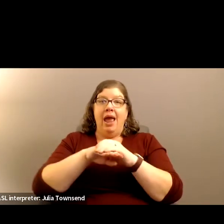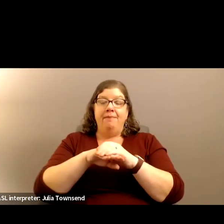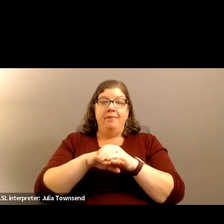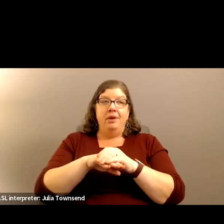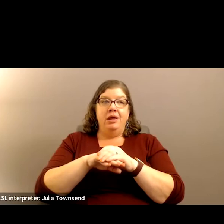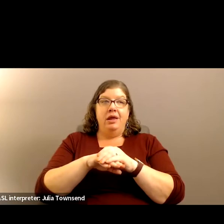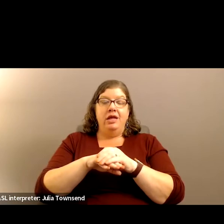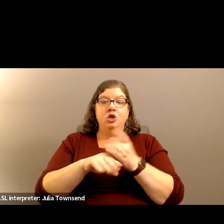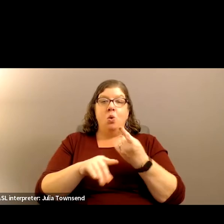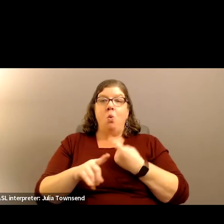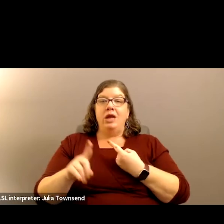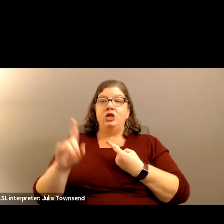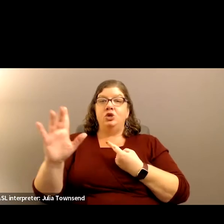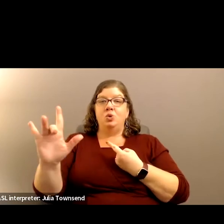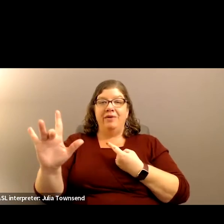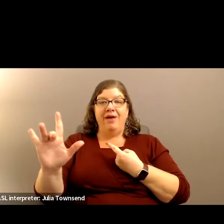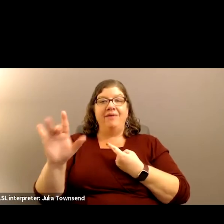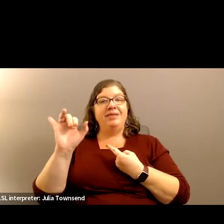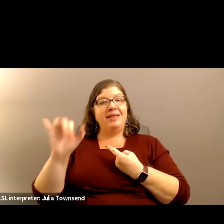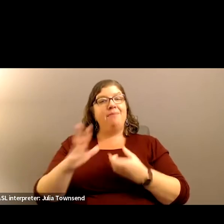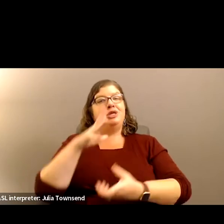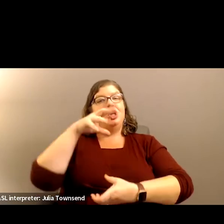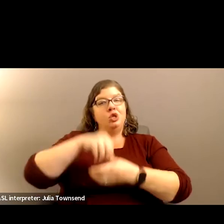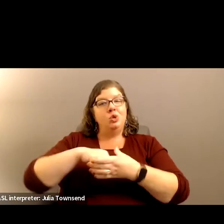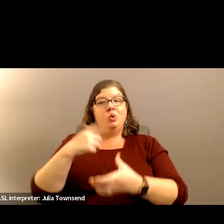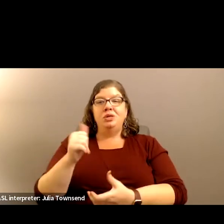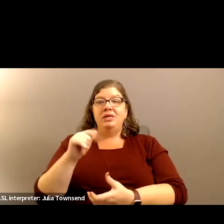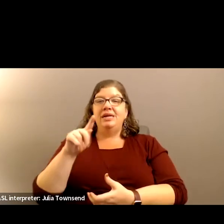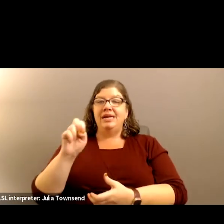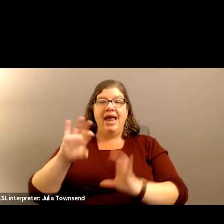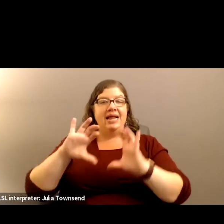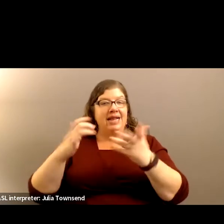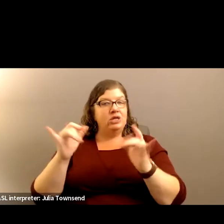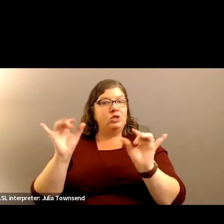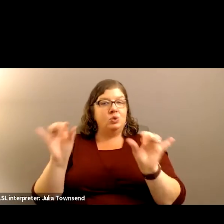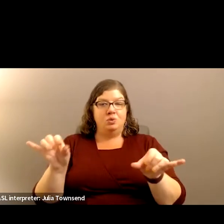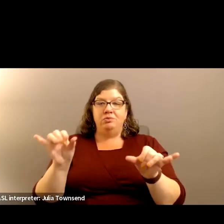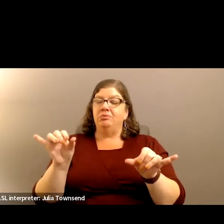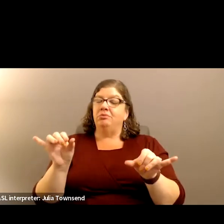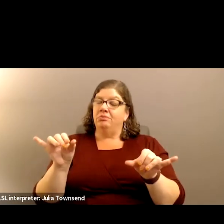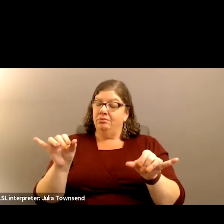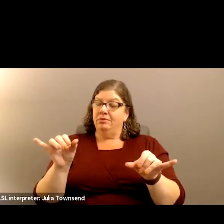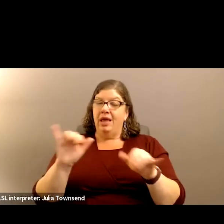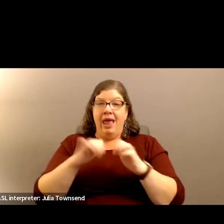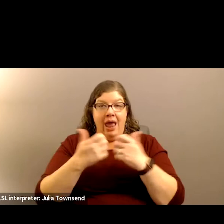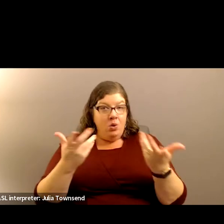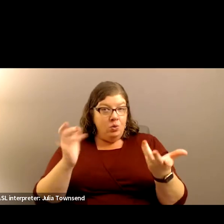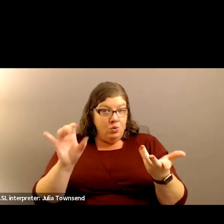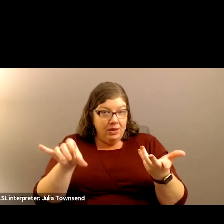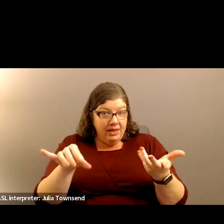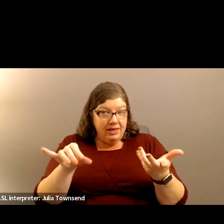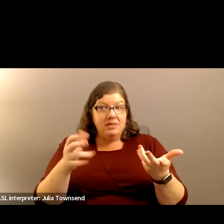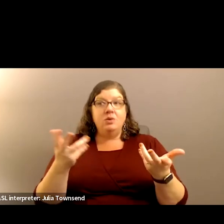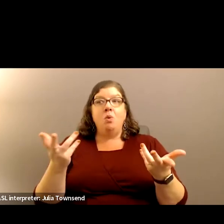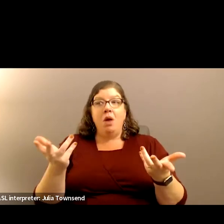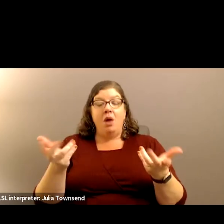to 25, then it has to be applied to the gate classes too. So how can we do this? Well, we can do